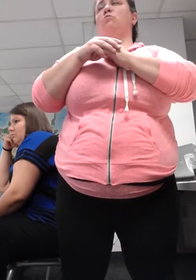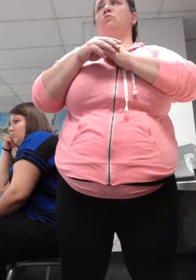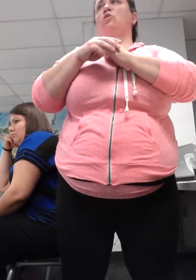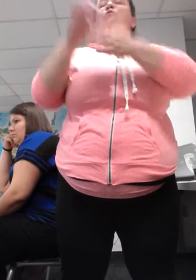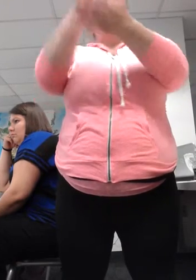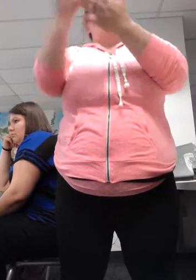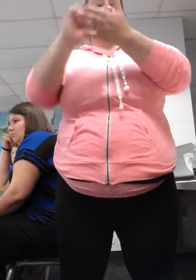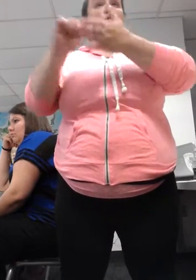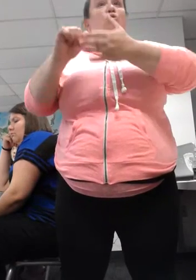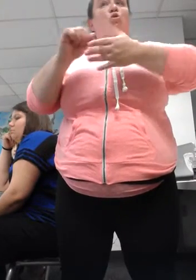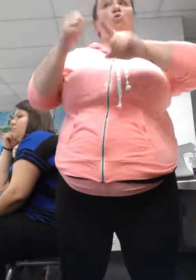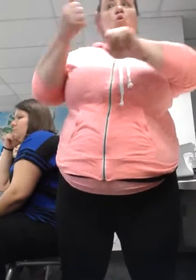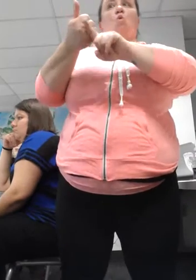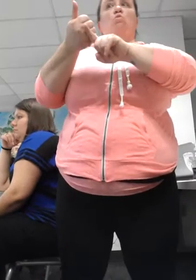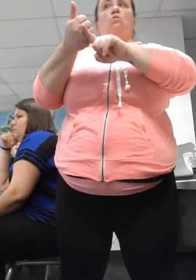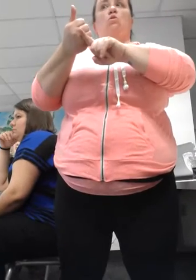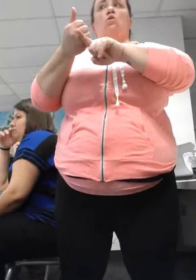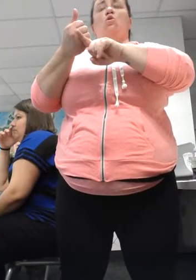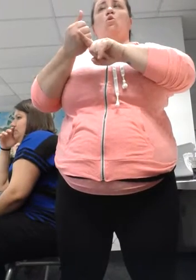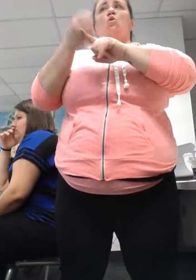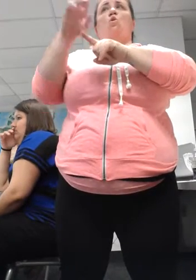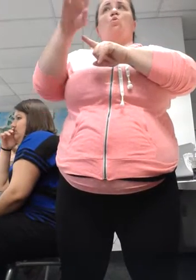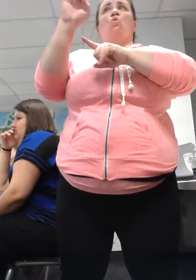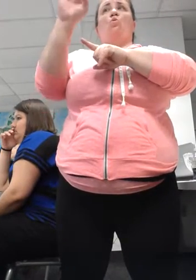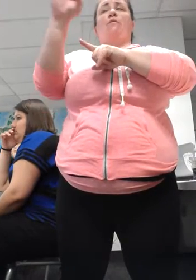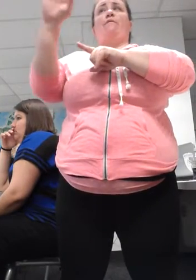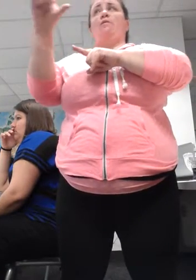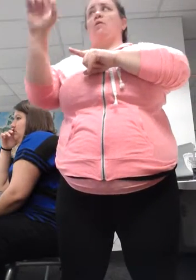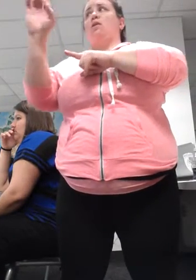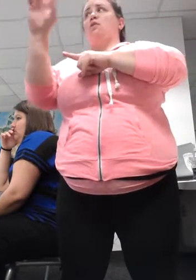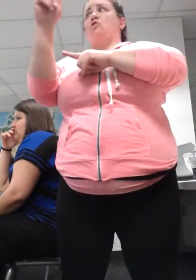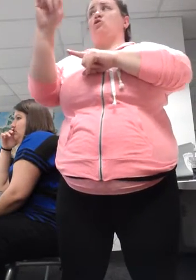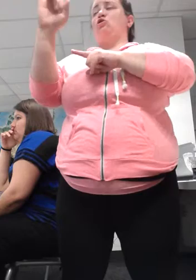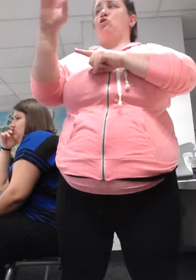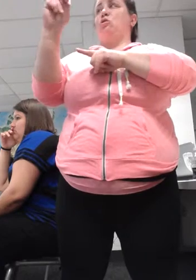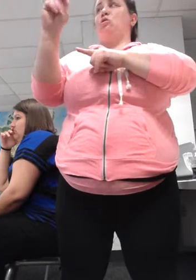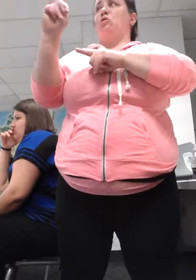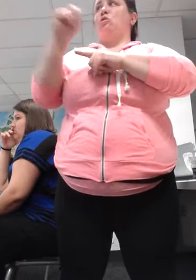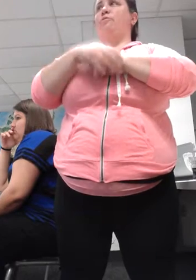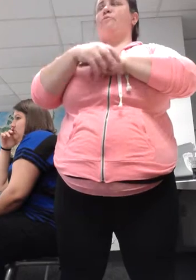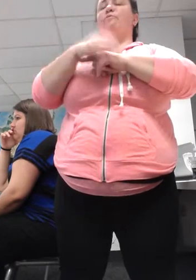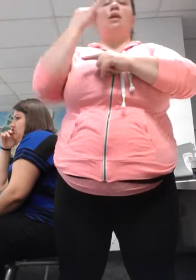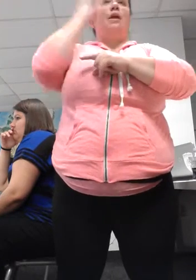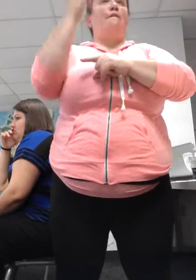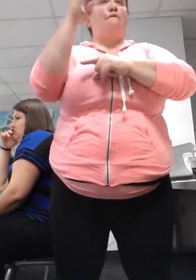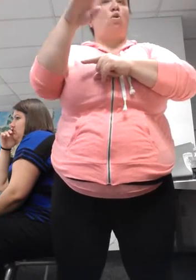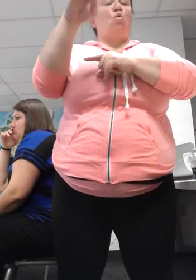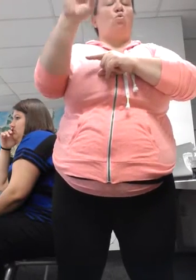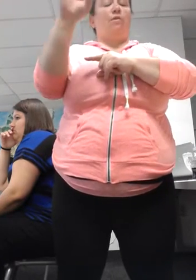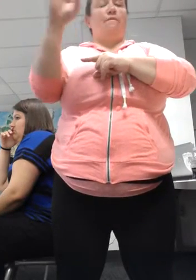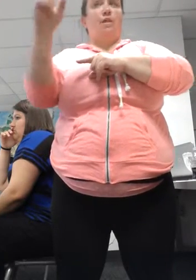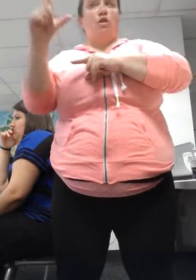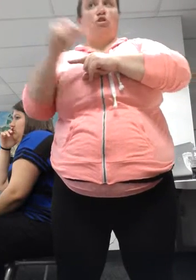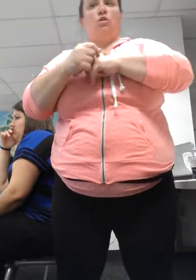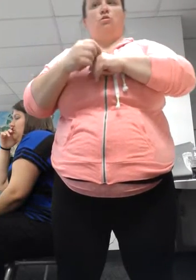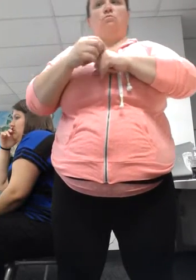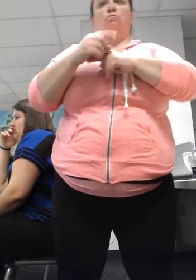the 10 C's. If I don't read your reflection first, I won't give you feedback on the video. Okay?